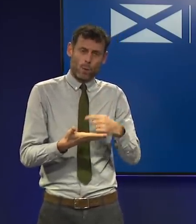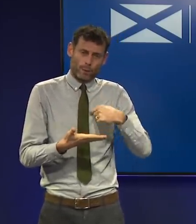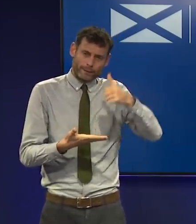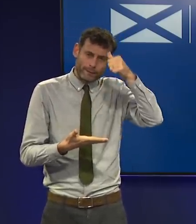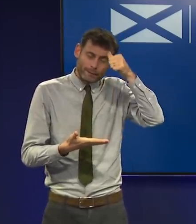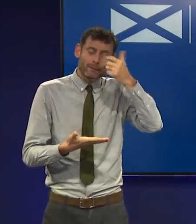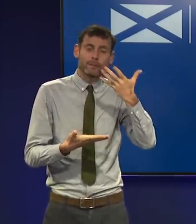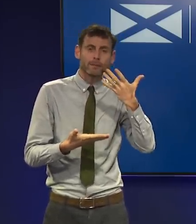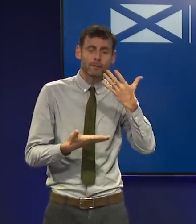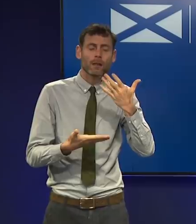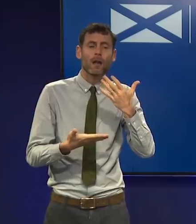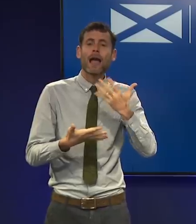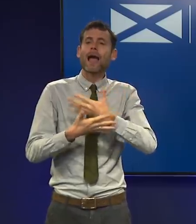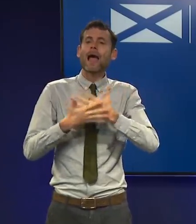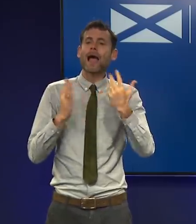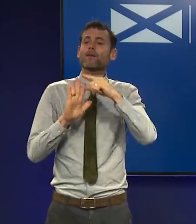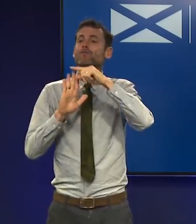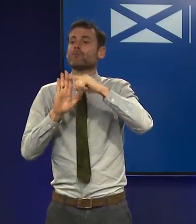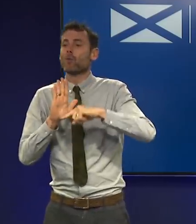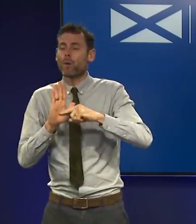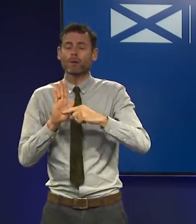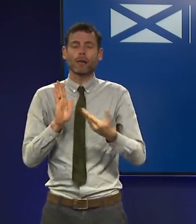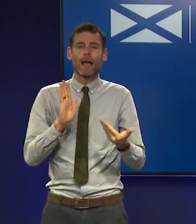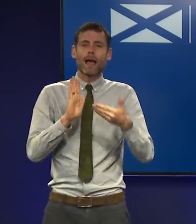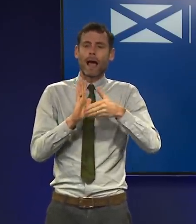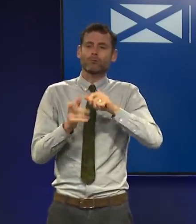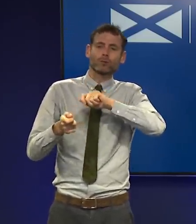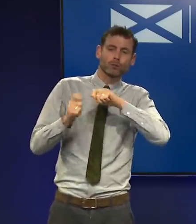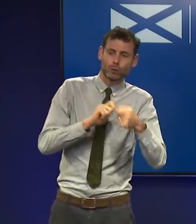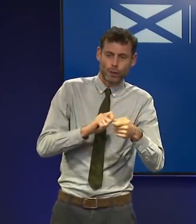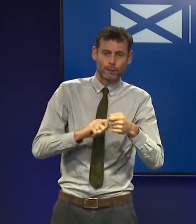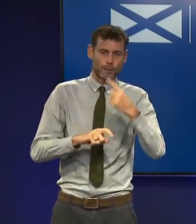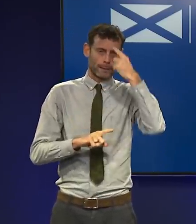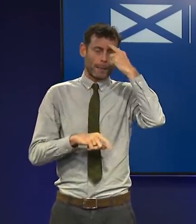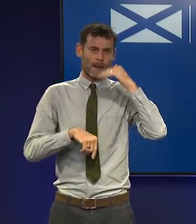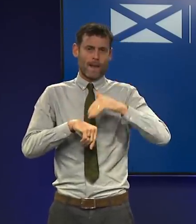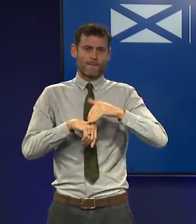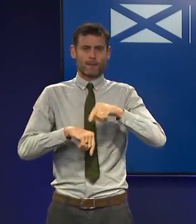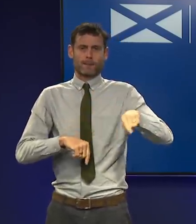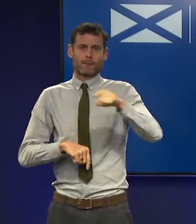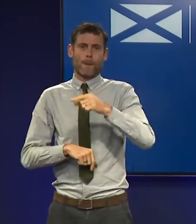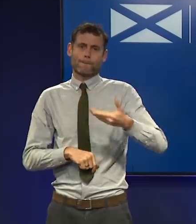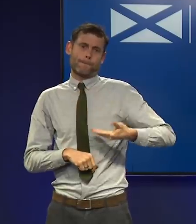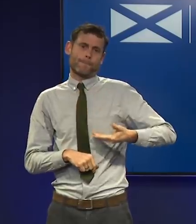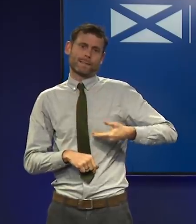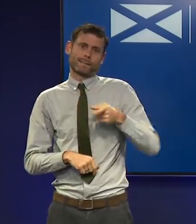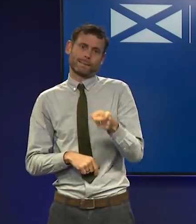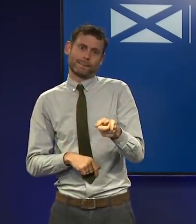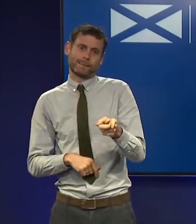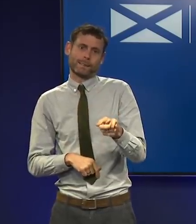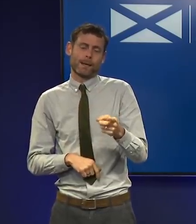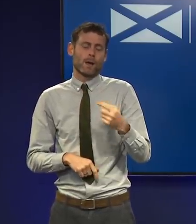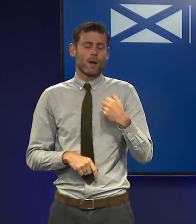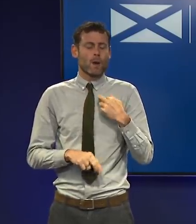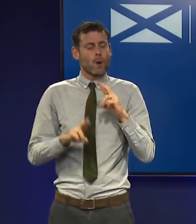concern businesses and staff will feel that the possibility of further protections becoming necessary. Now, let me stress, we all hope this will not